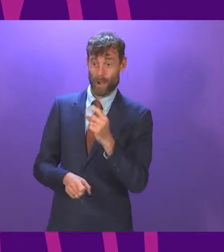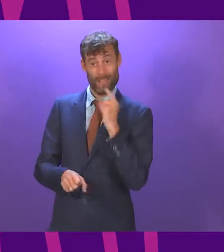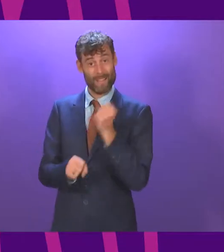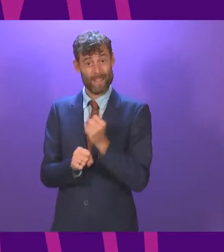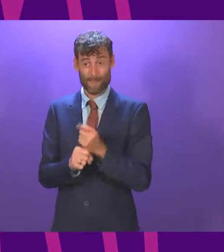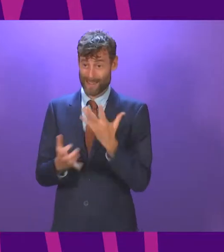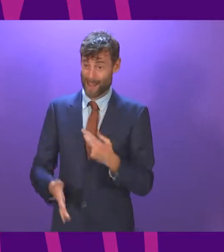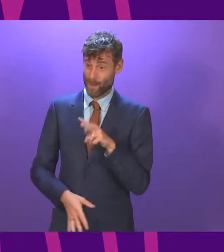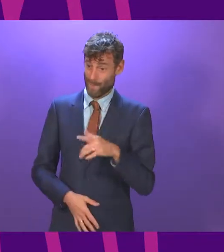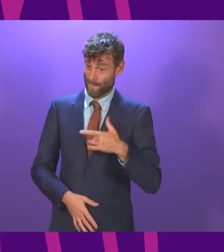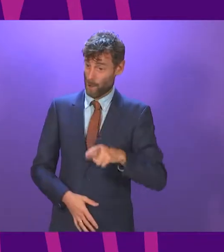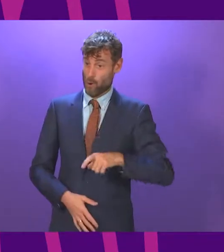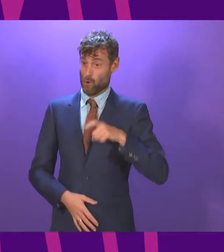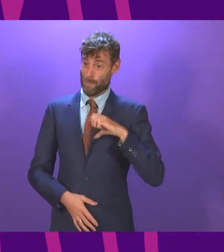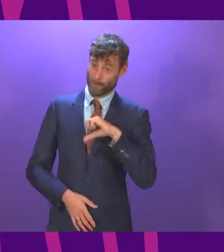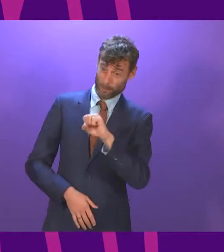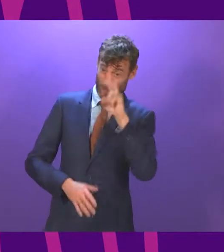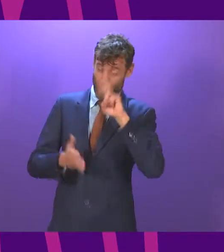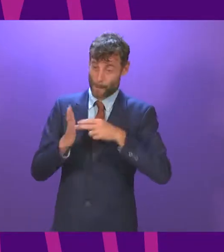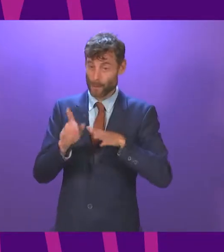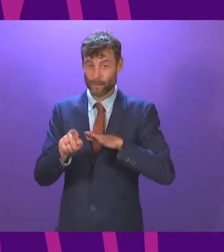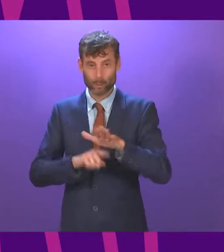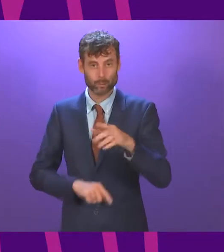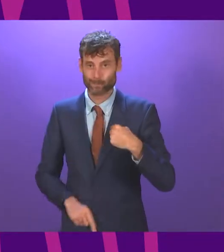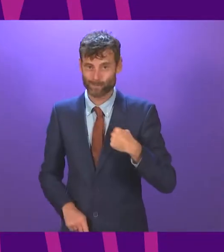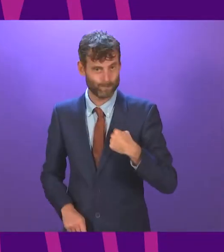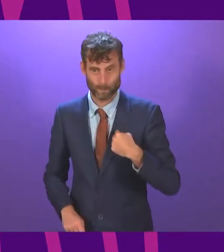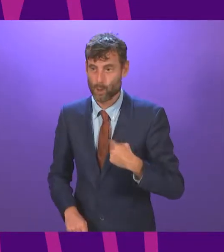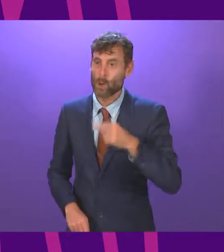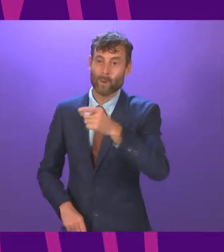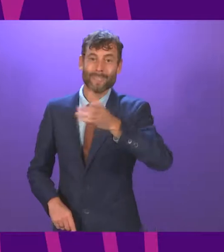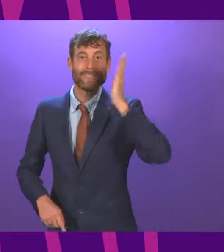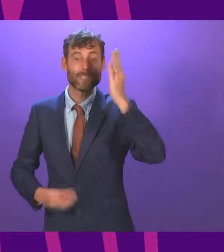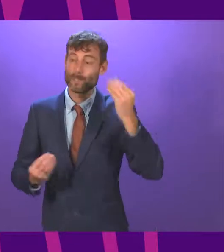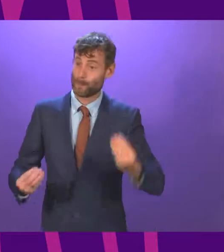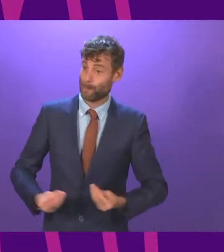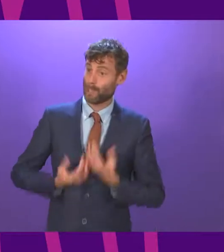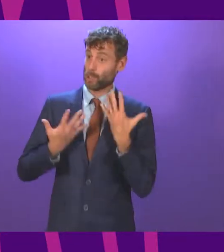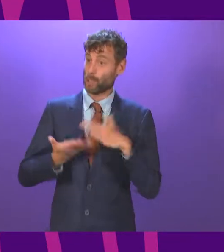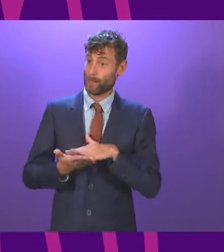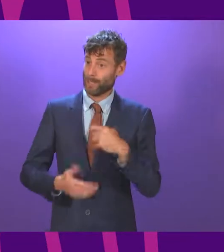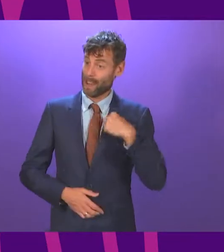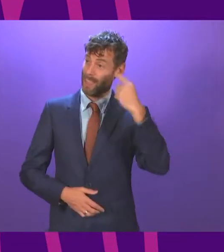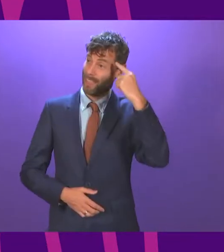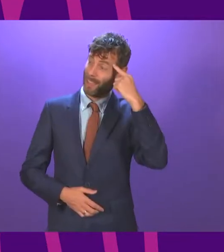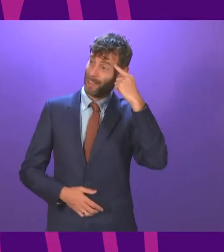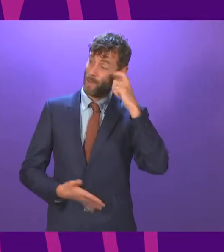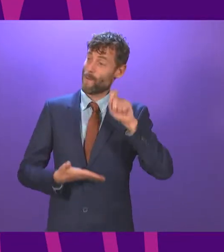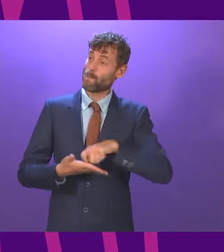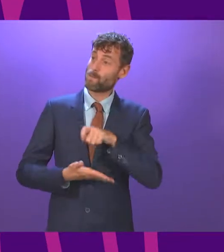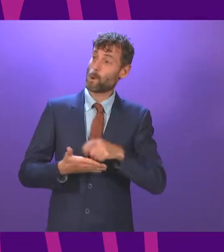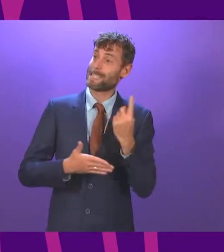And I'll offer a little bit of advice. It certainly doesn't move you from no to yes. After all,